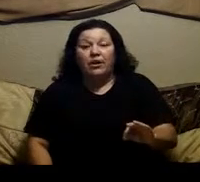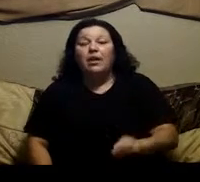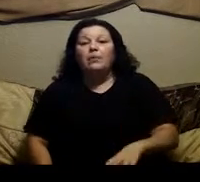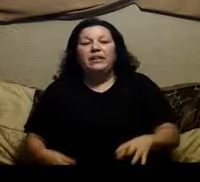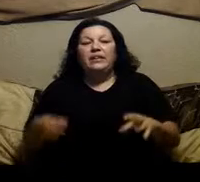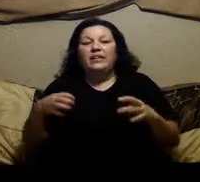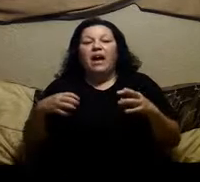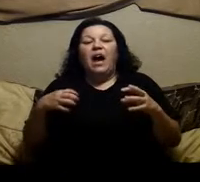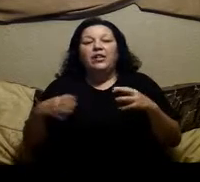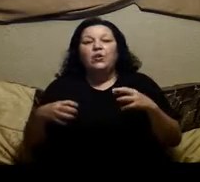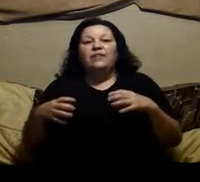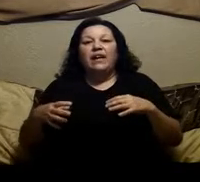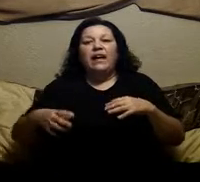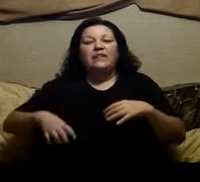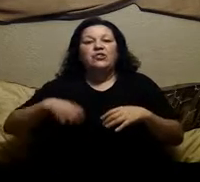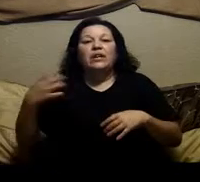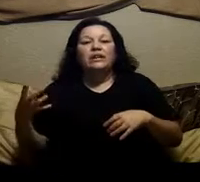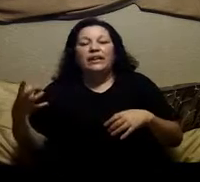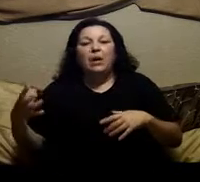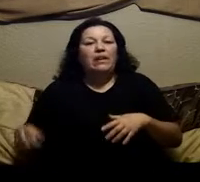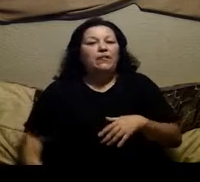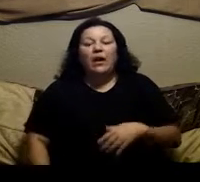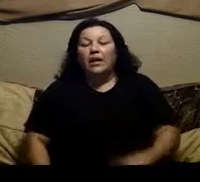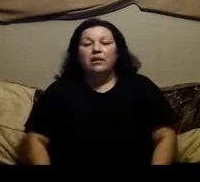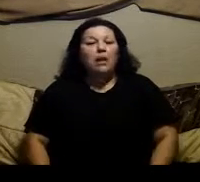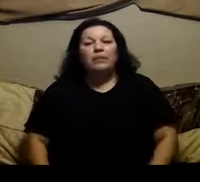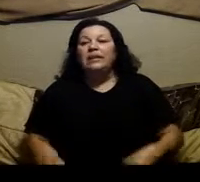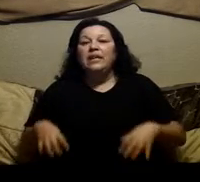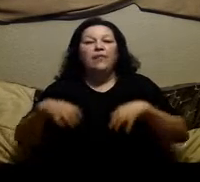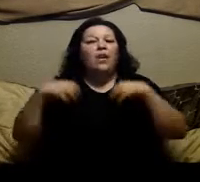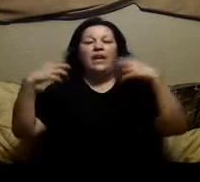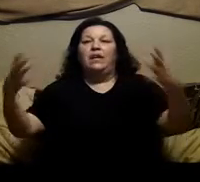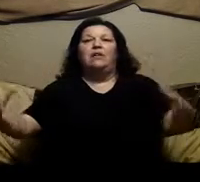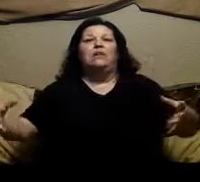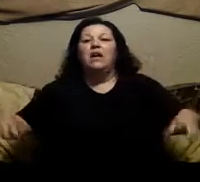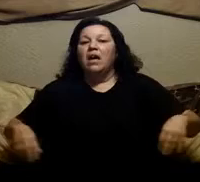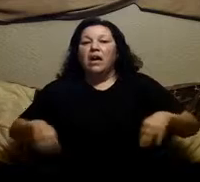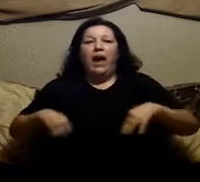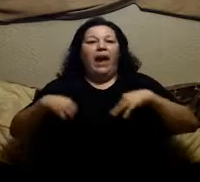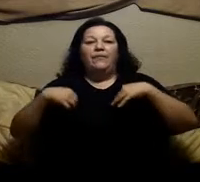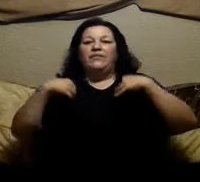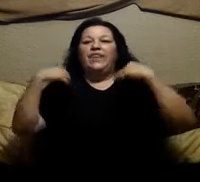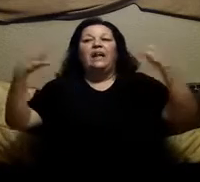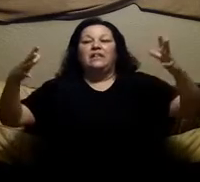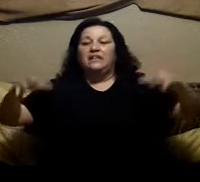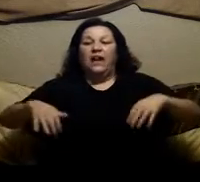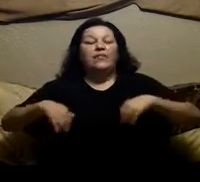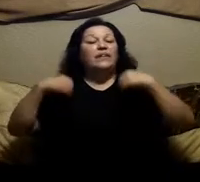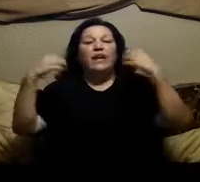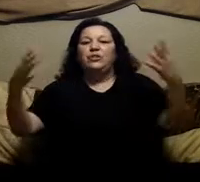because i noticed that as i started cleaning out my liver i could not believe all the anger and the sadness and everything that i